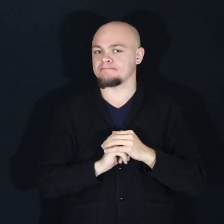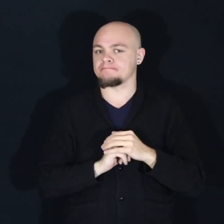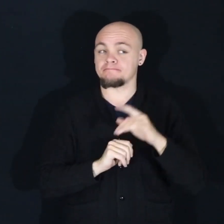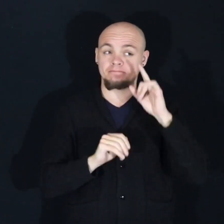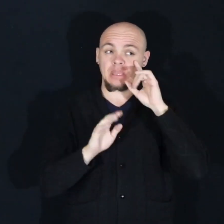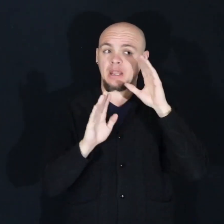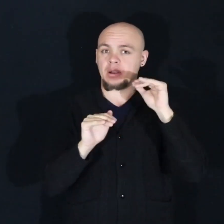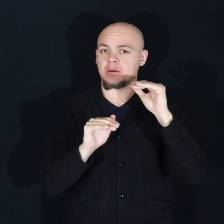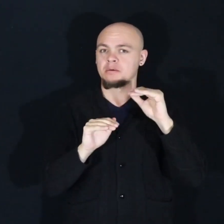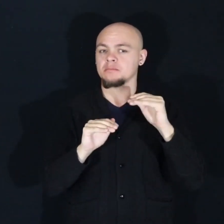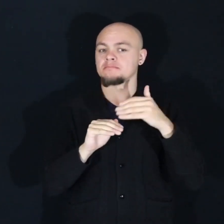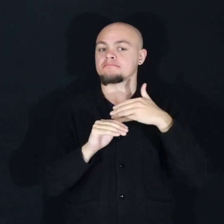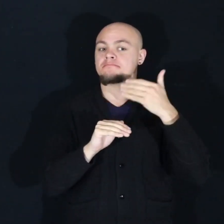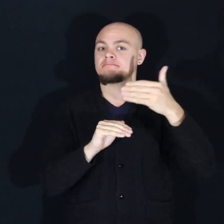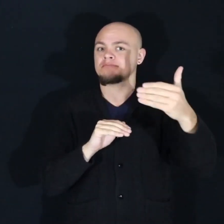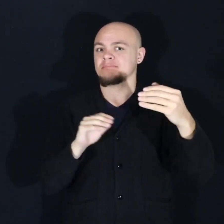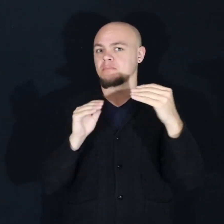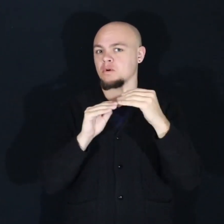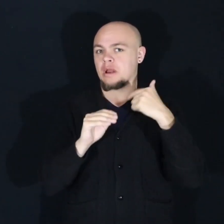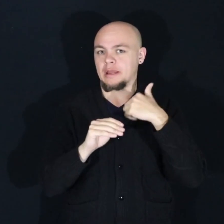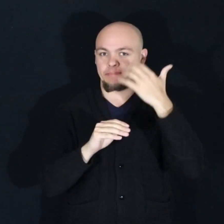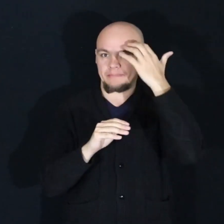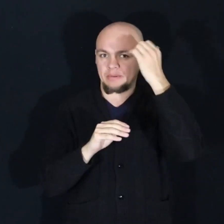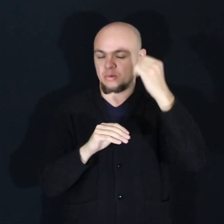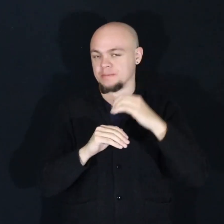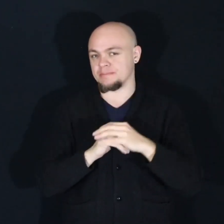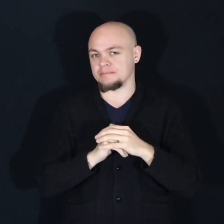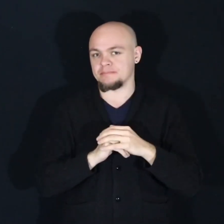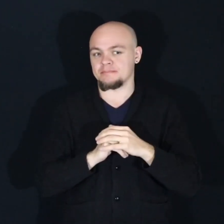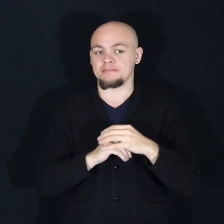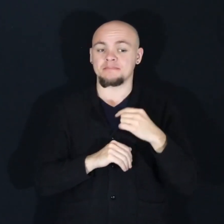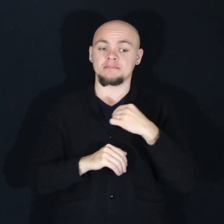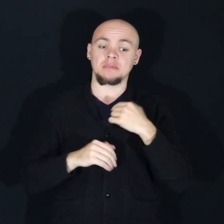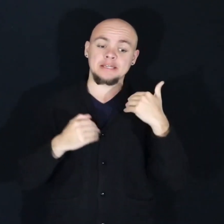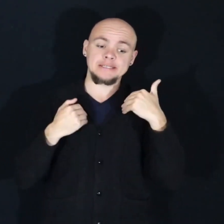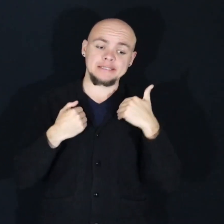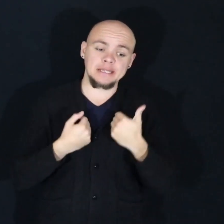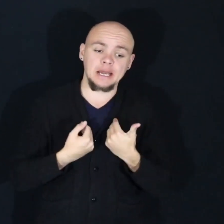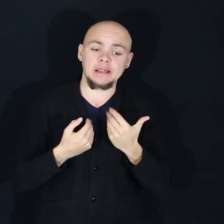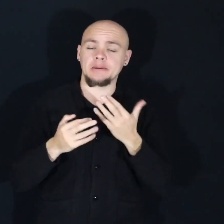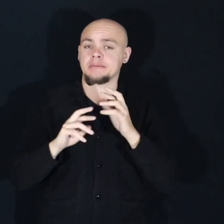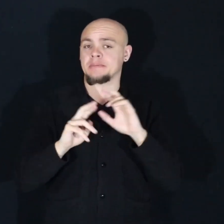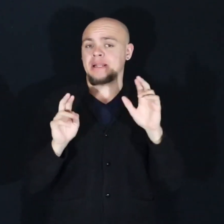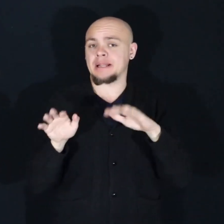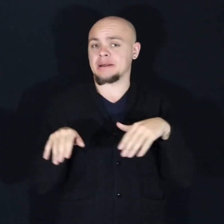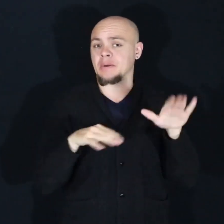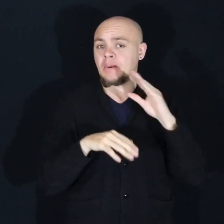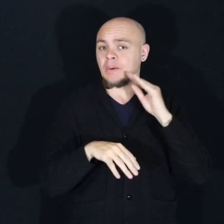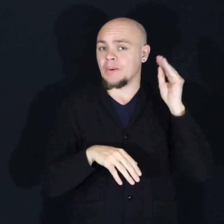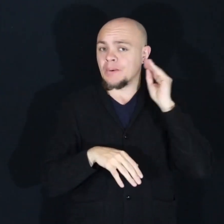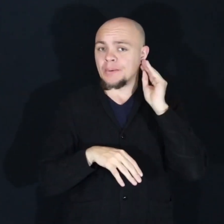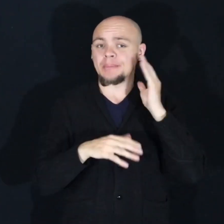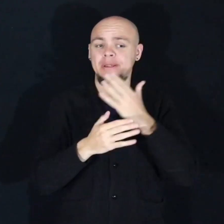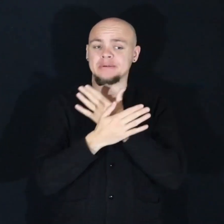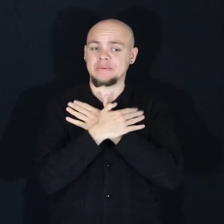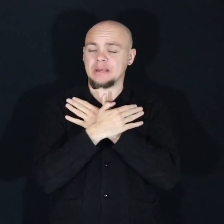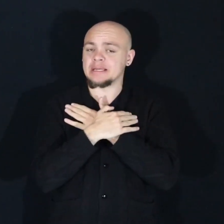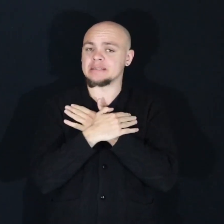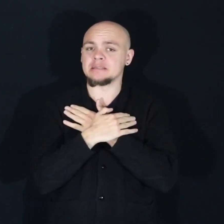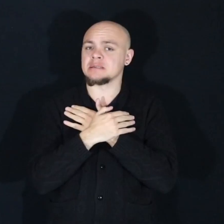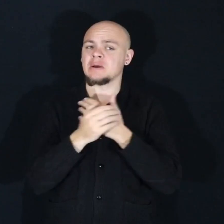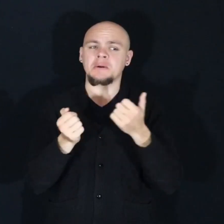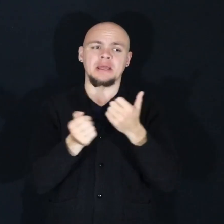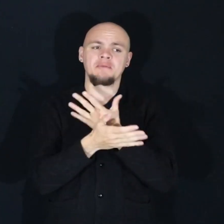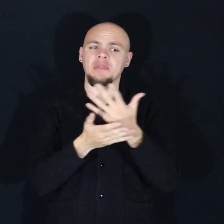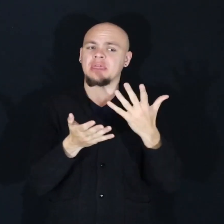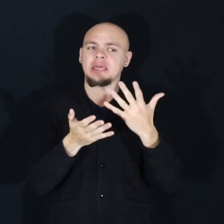remember more of it than I did. I don't know if it was me being tired and wanting to go home and rest, or thinking about everything I had to do over the